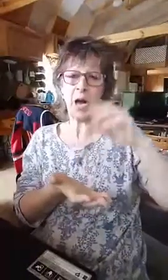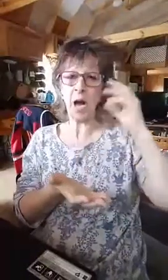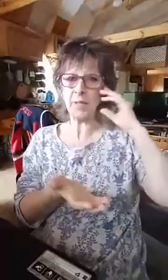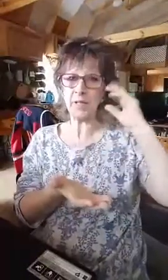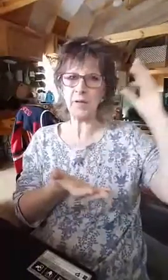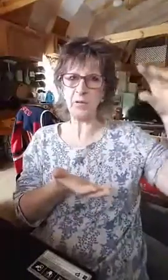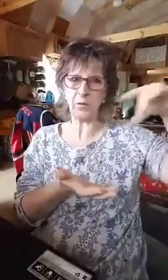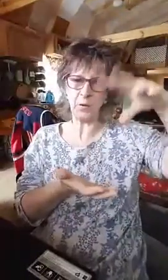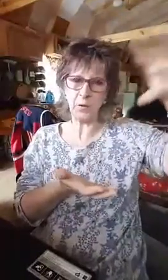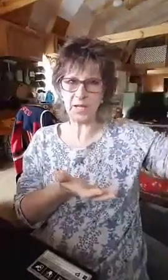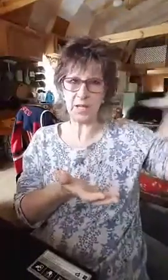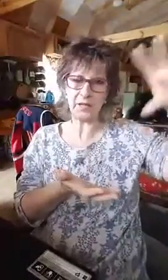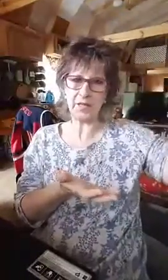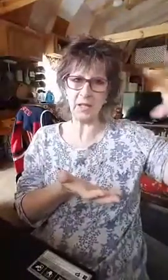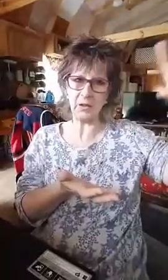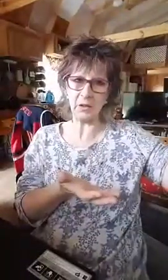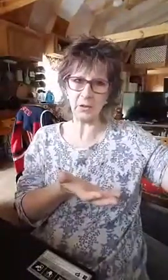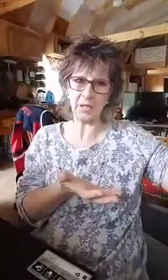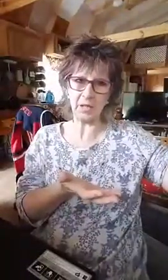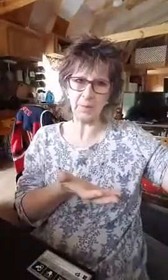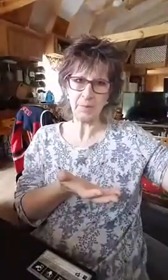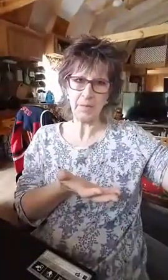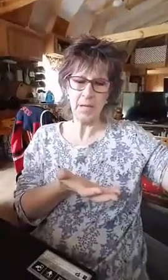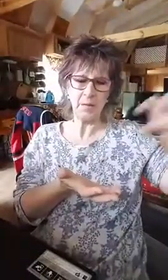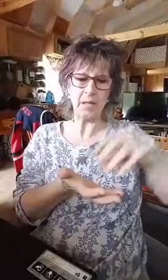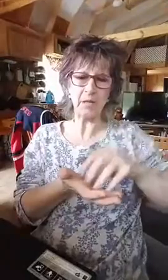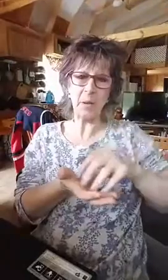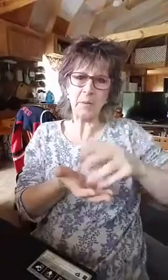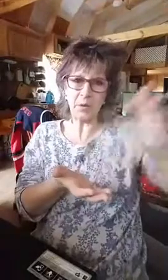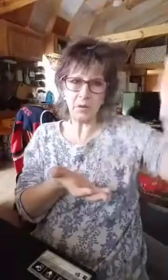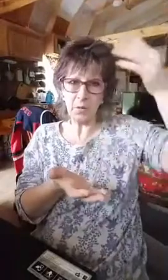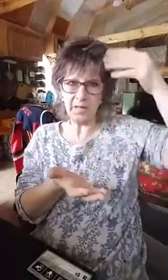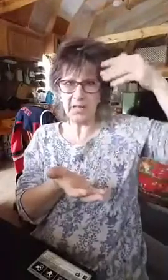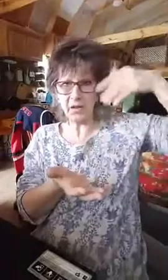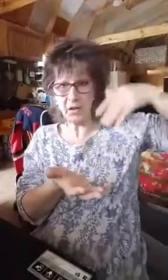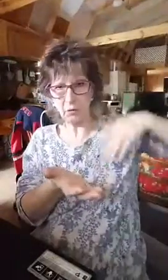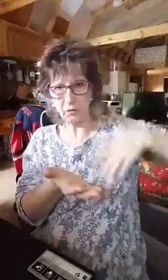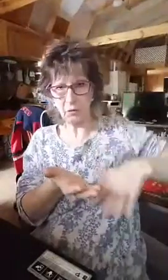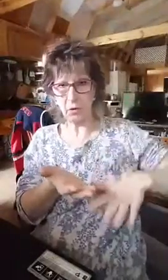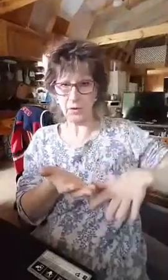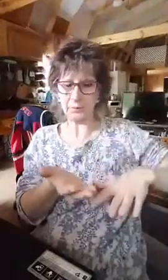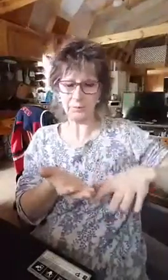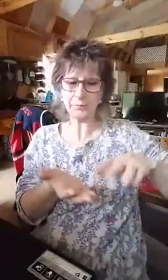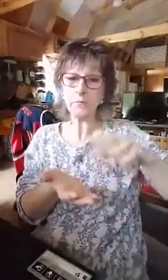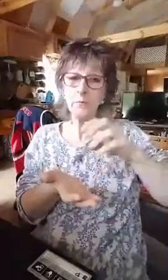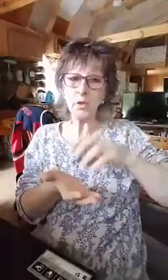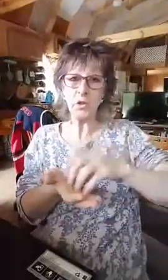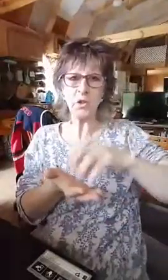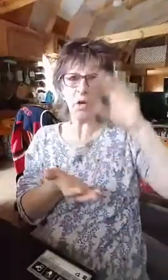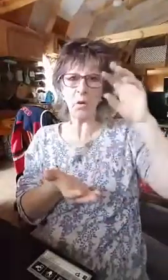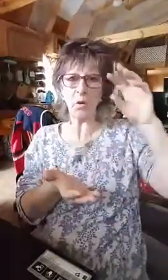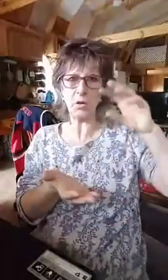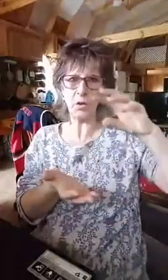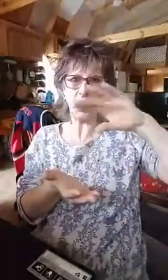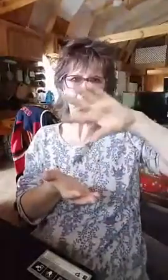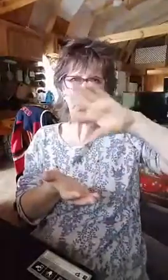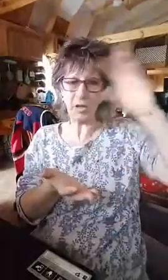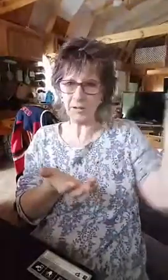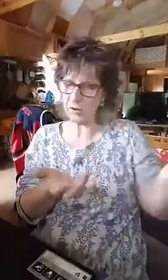opposite of the fruit that you're seeing on the tree. Because remember, you're the one to get to the root. You don't, you don't, you cut the tree